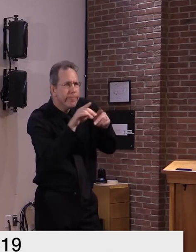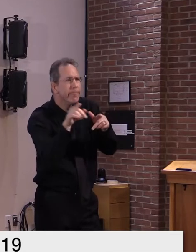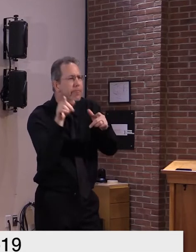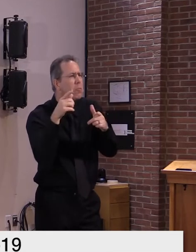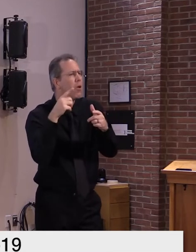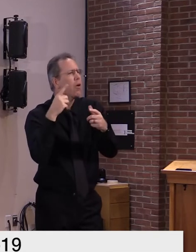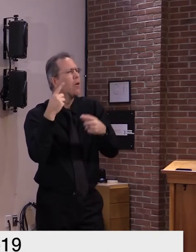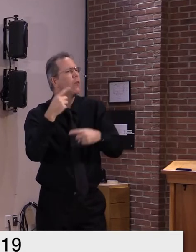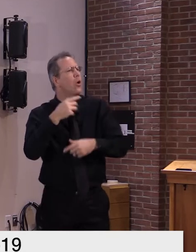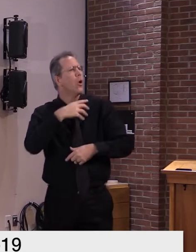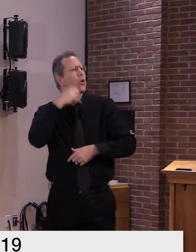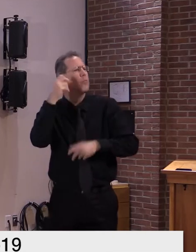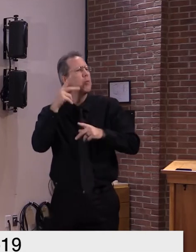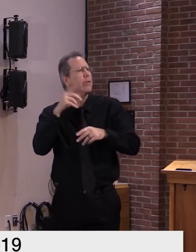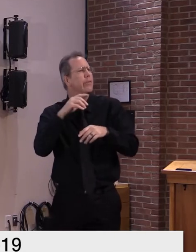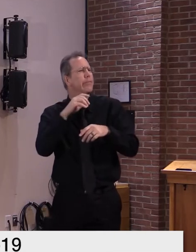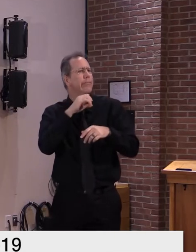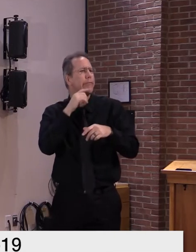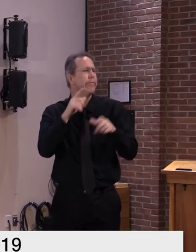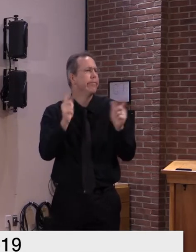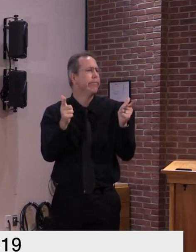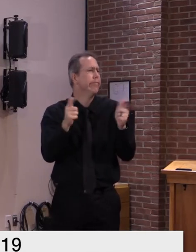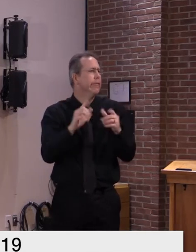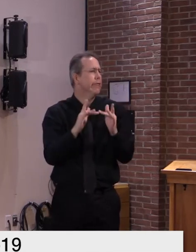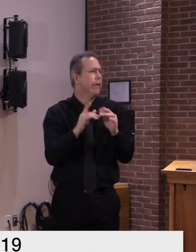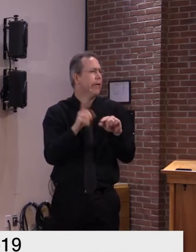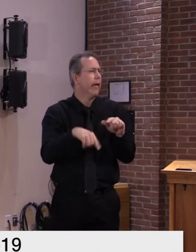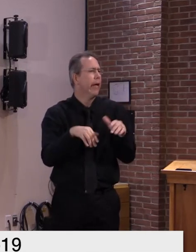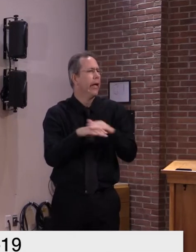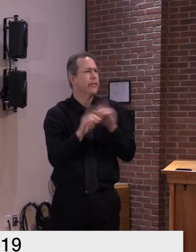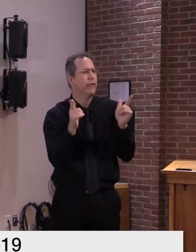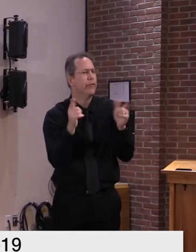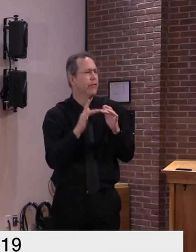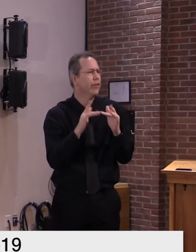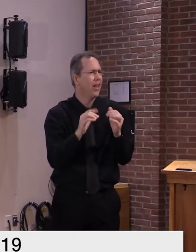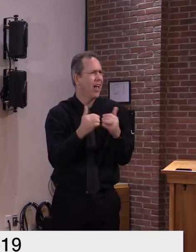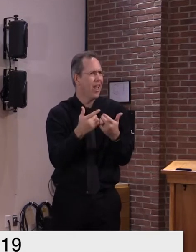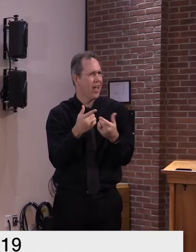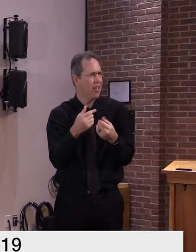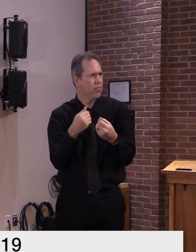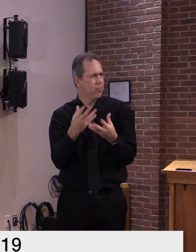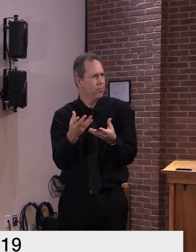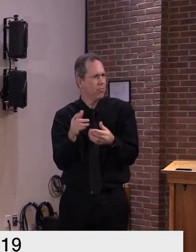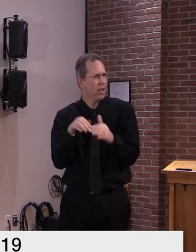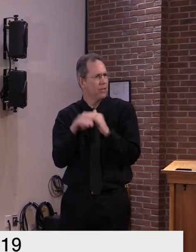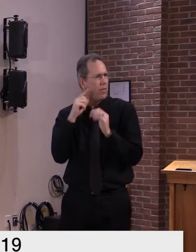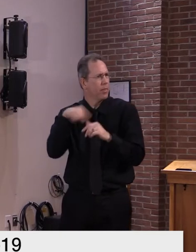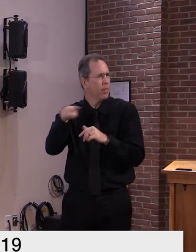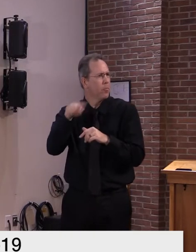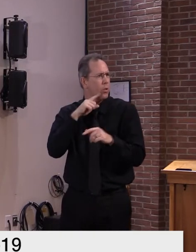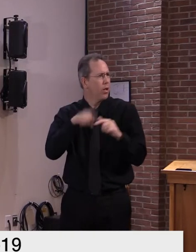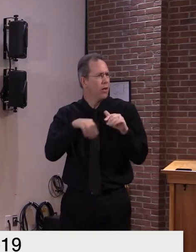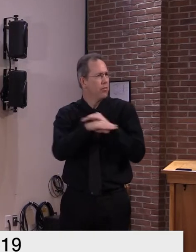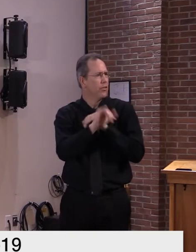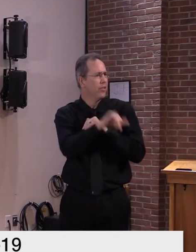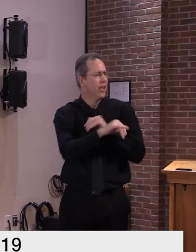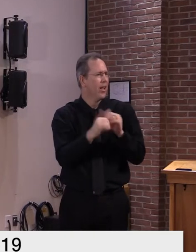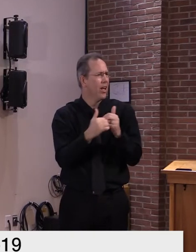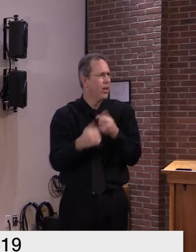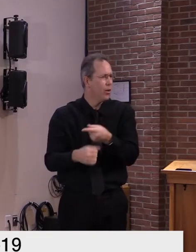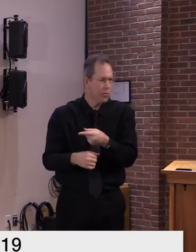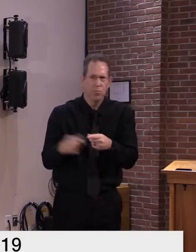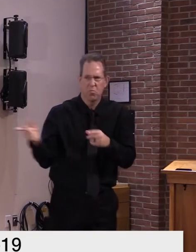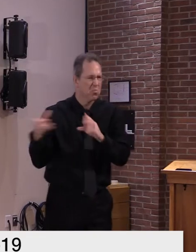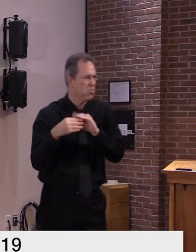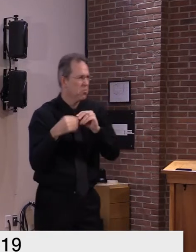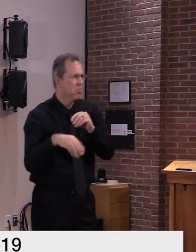yes thank you um so folks can sign up in a a few uh different ways you can either go online um either